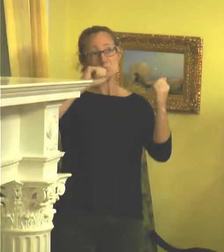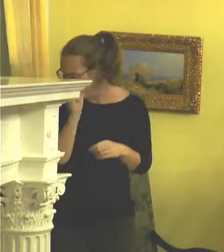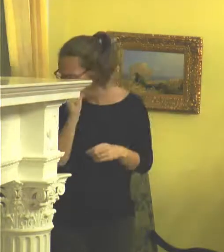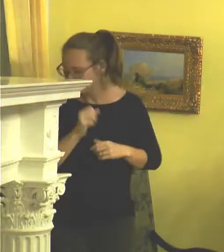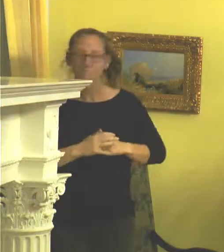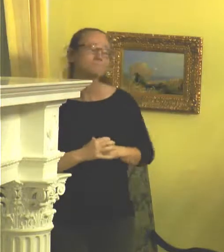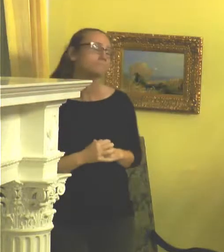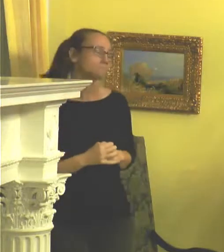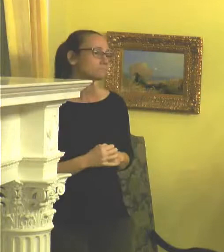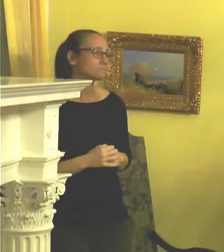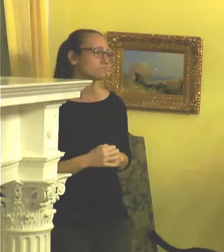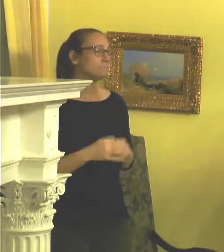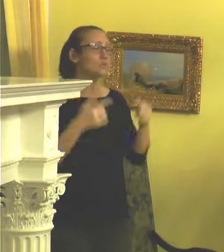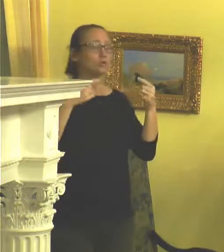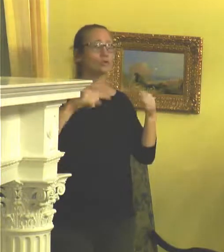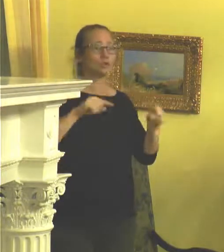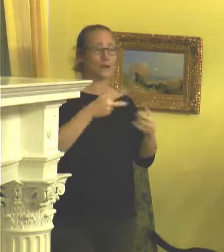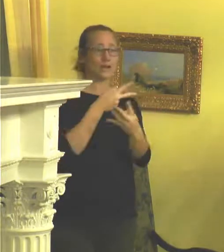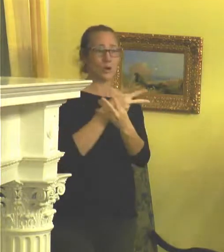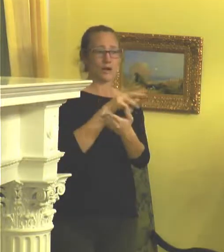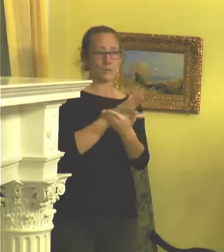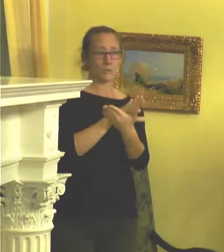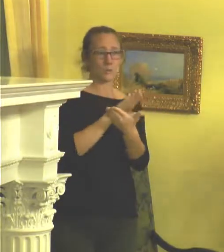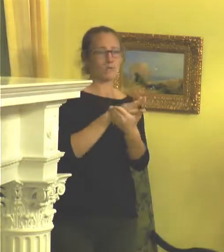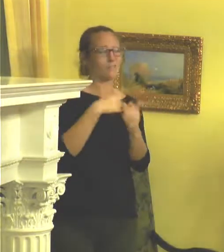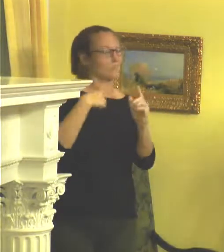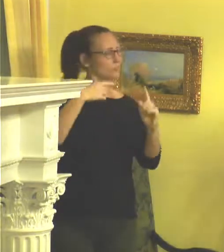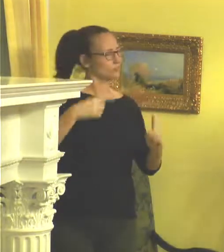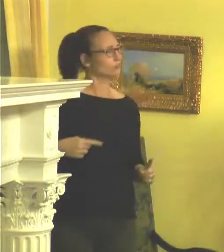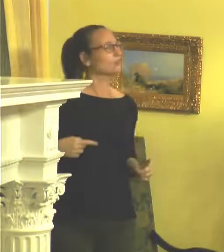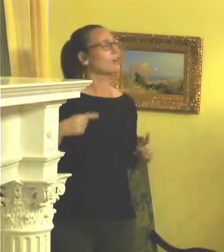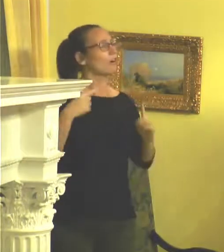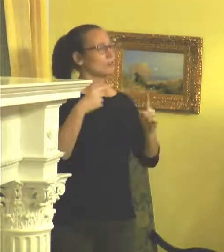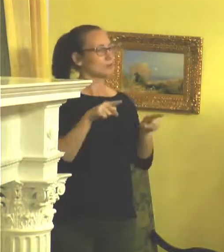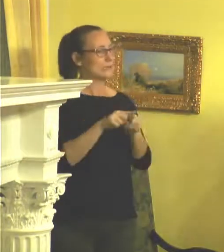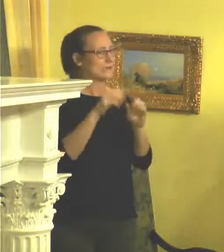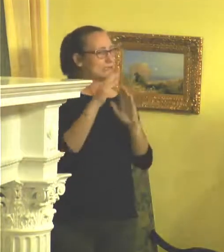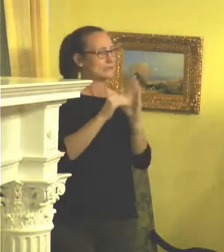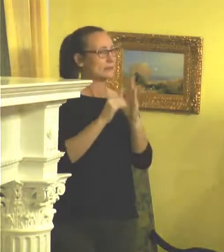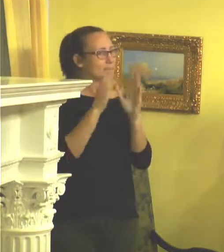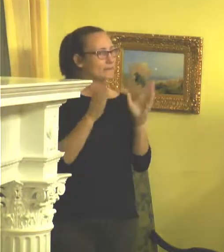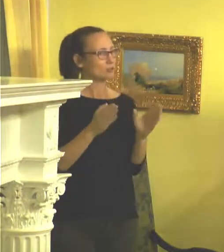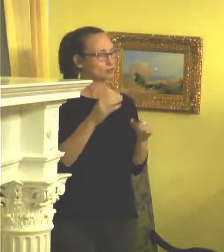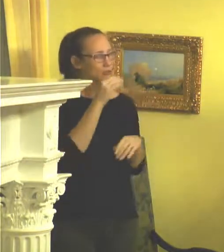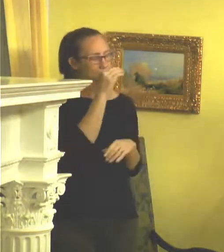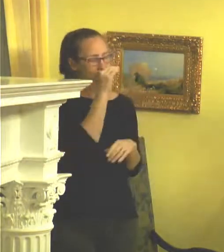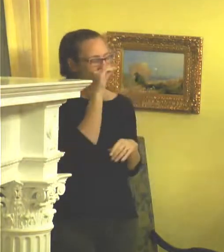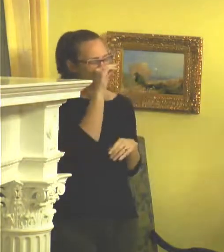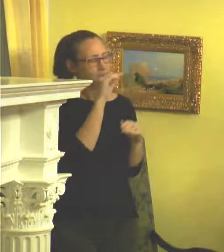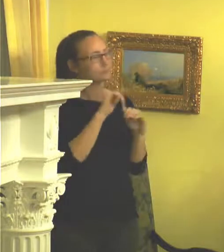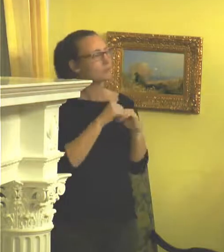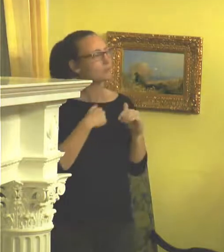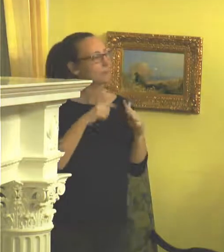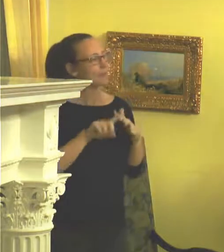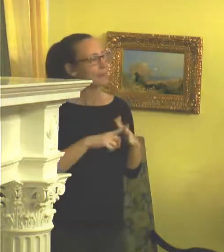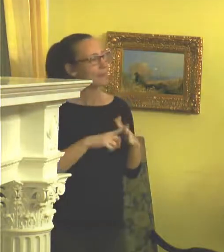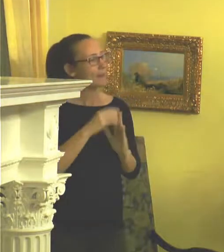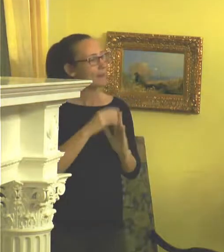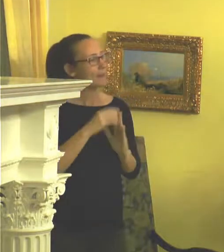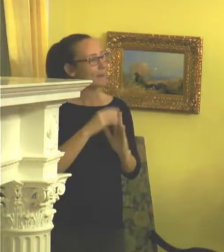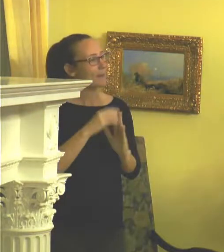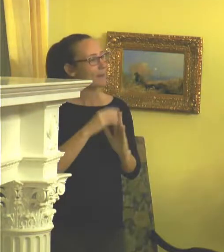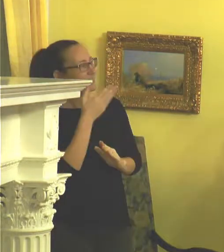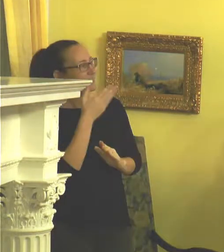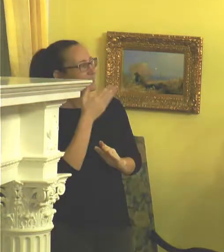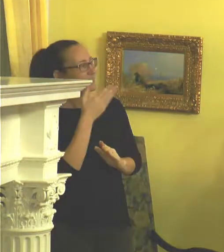In undergrad, no, in grad school, I struggled as a painter, which is kind of how I began painting like this. I mean, I could